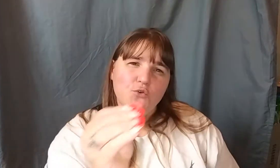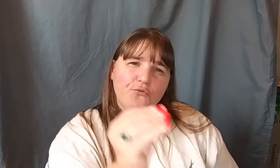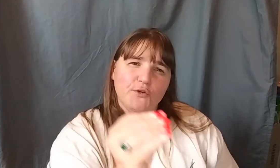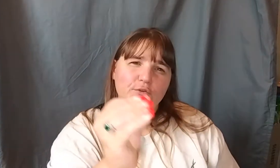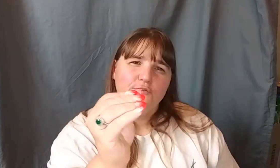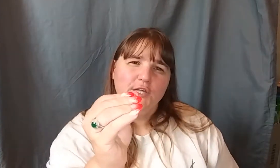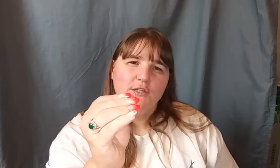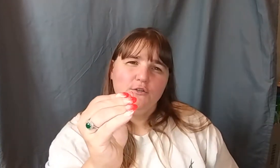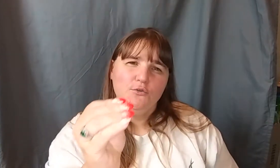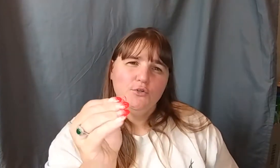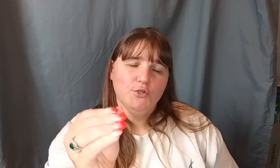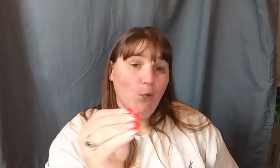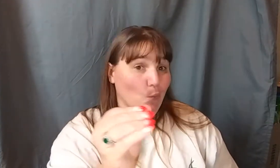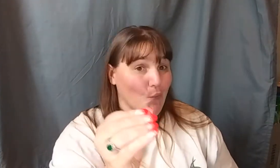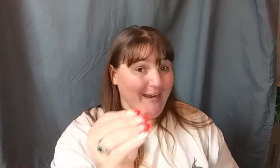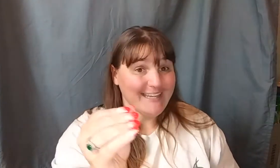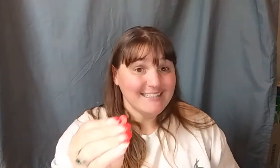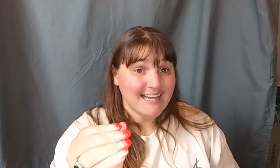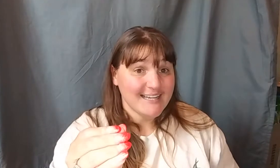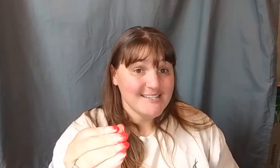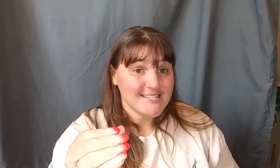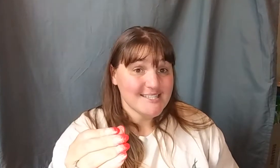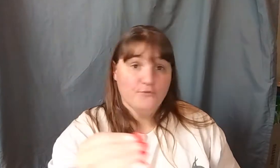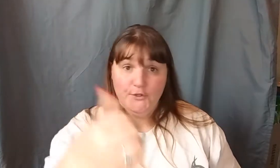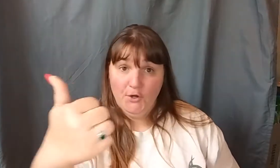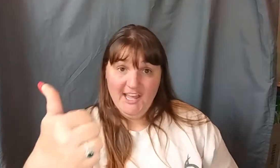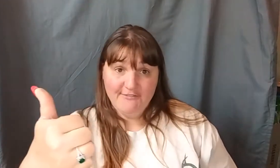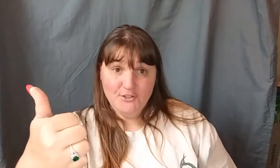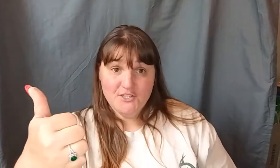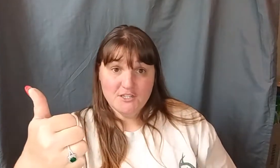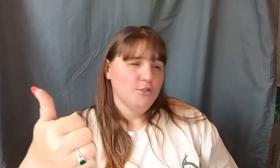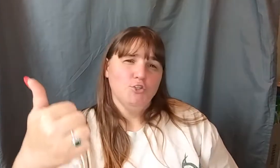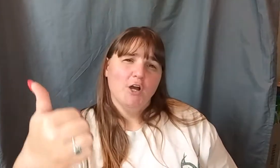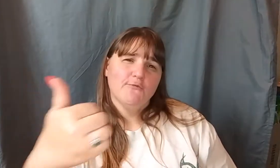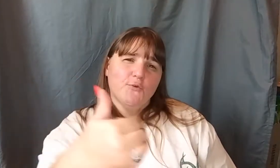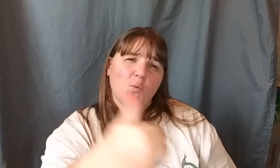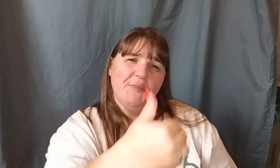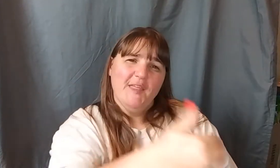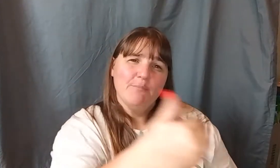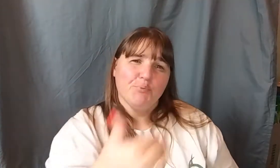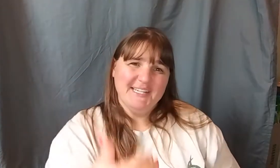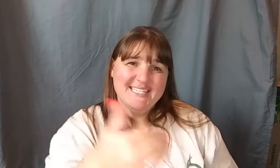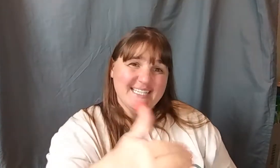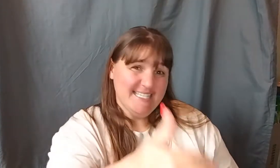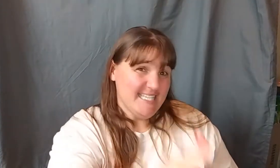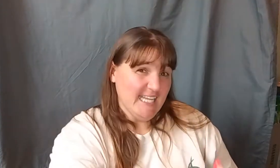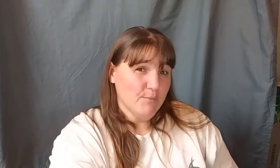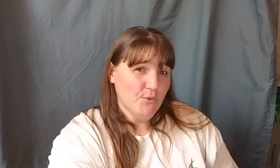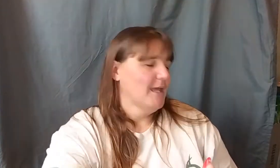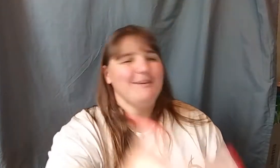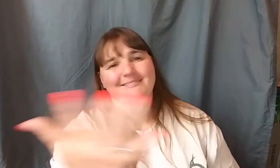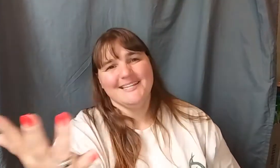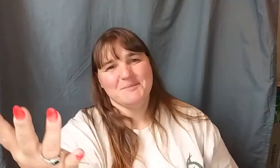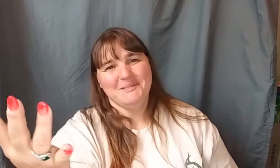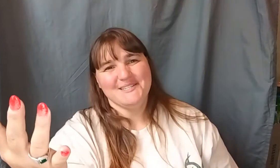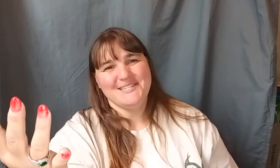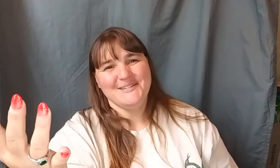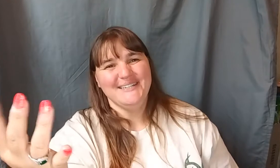feel that you could recognize for their effort, not for what they bring to the table? I mean, that's a plus to you.